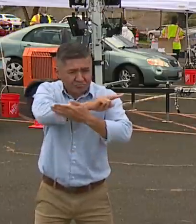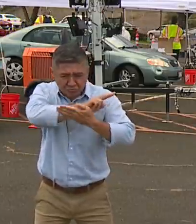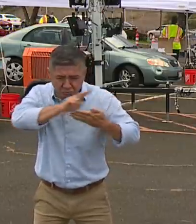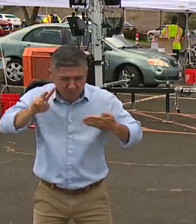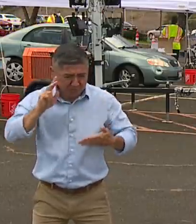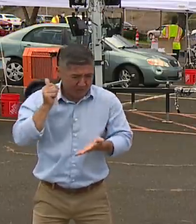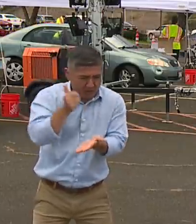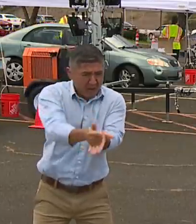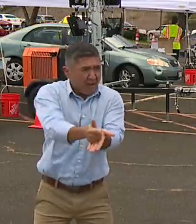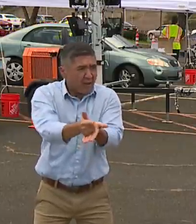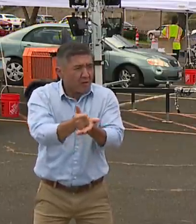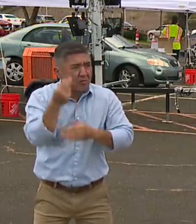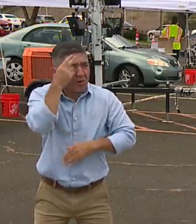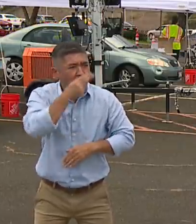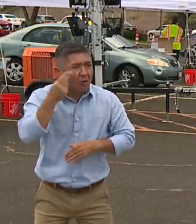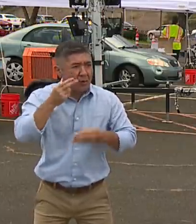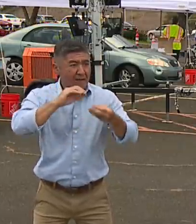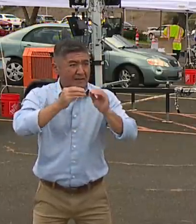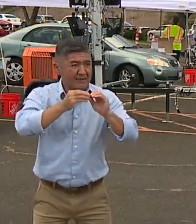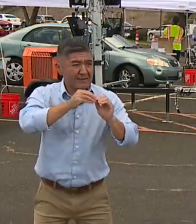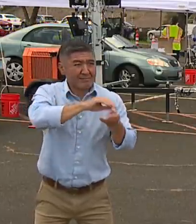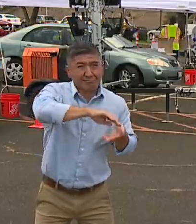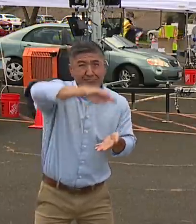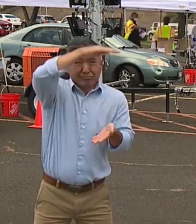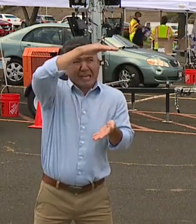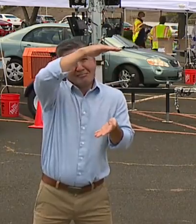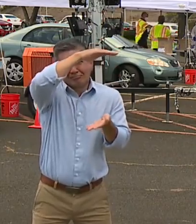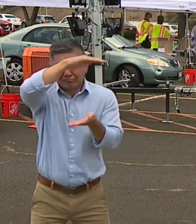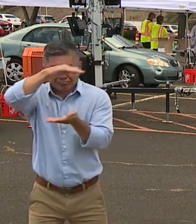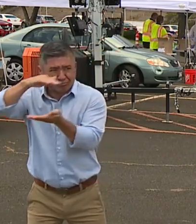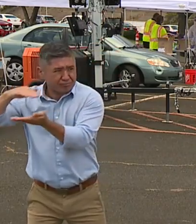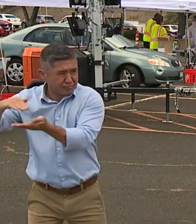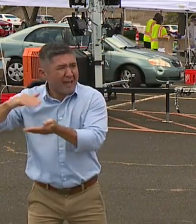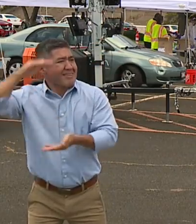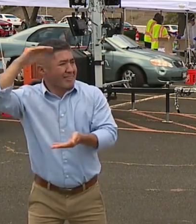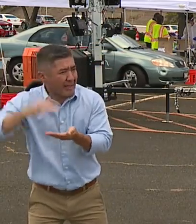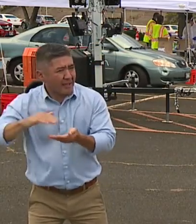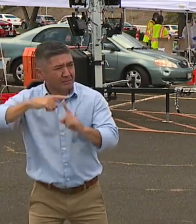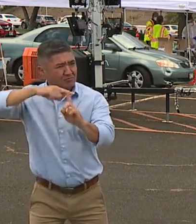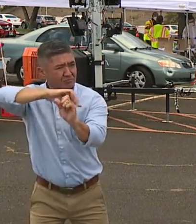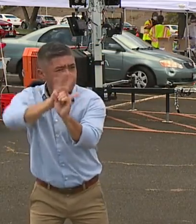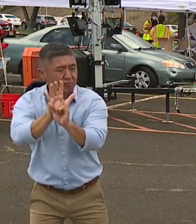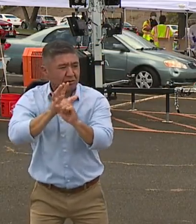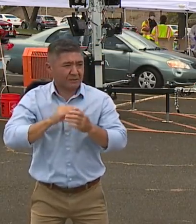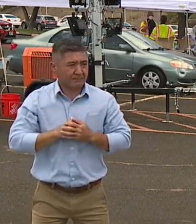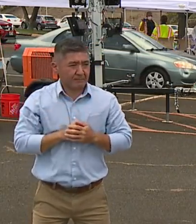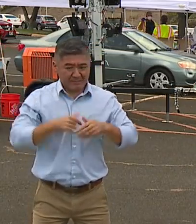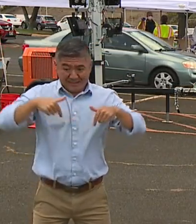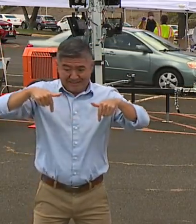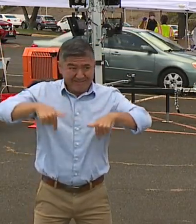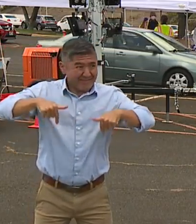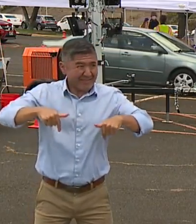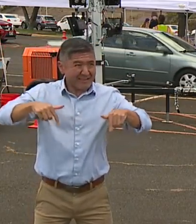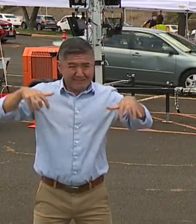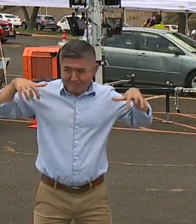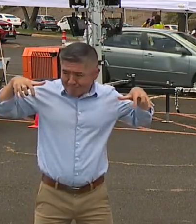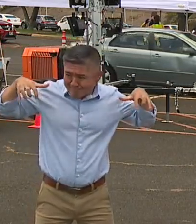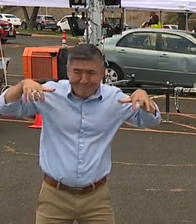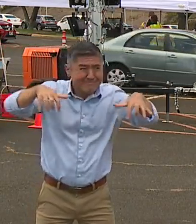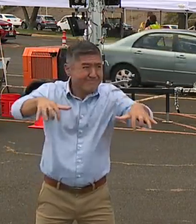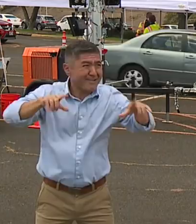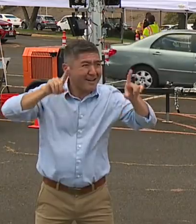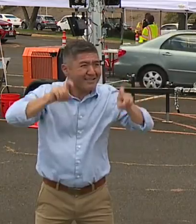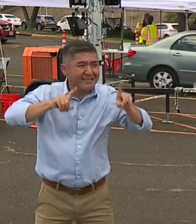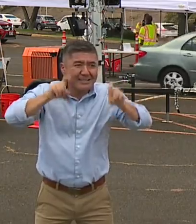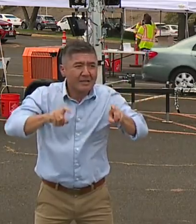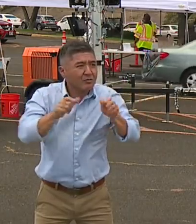with our number, high number of COVID-19 cases, and we couldn't do this surge testing effort